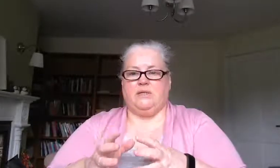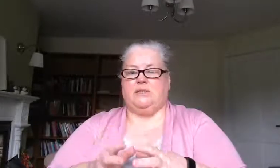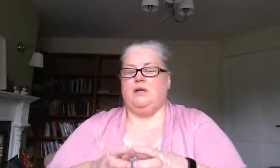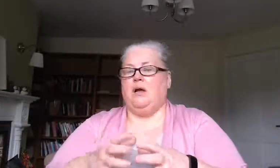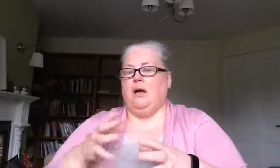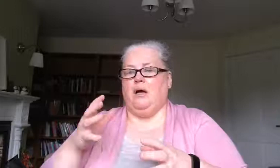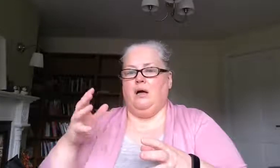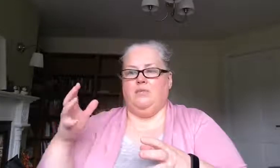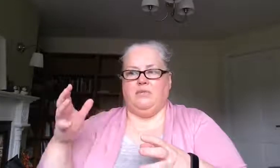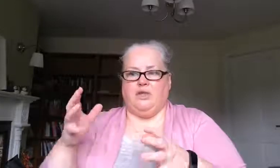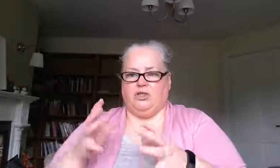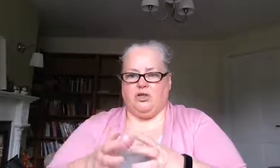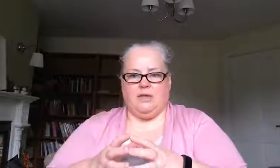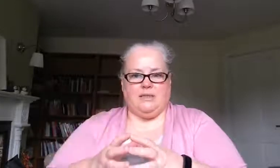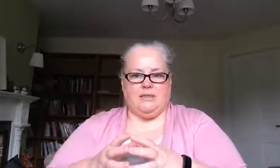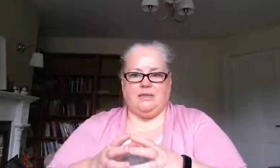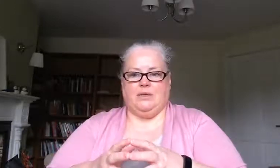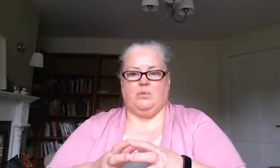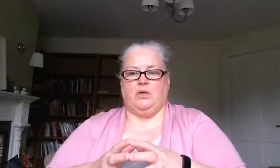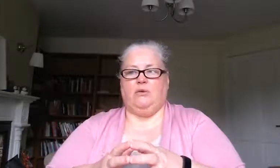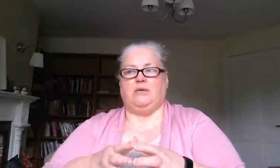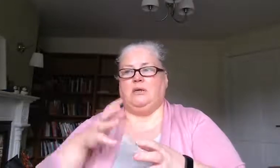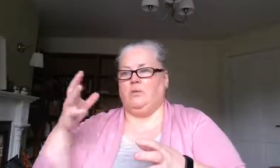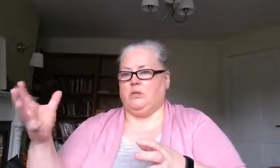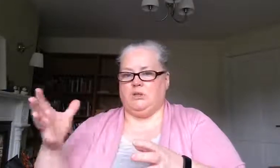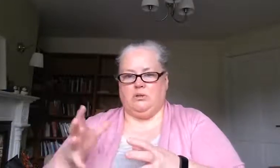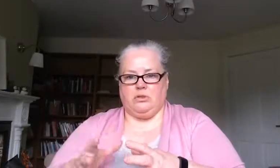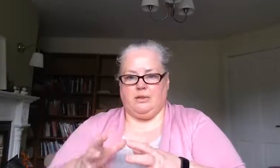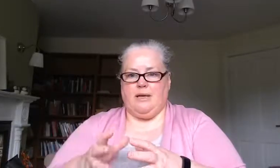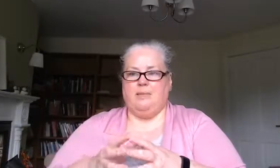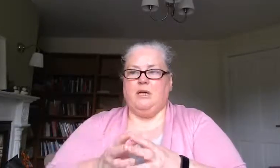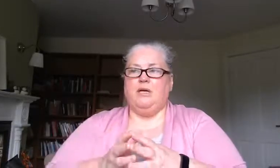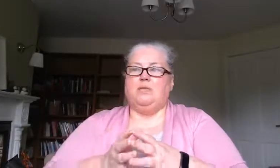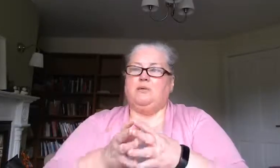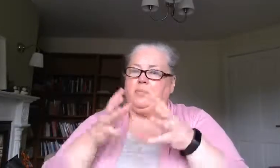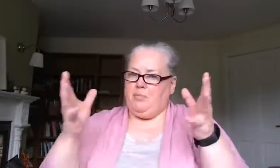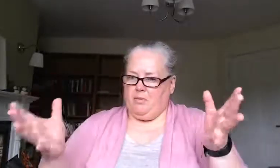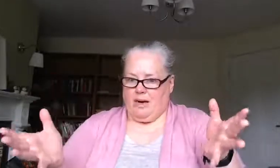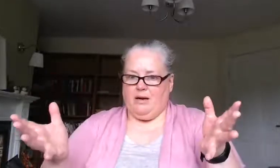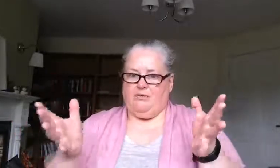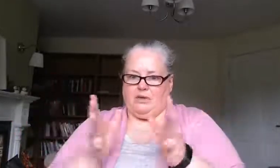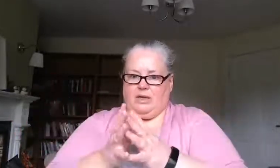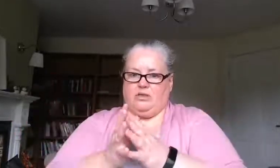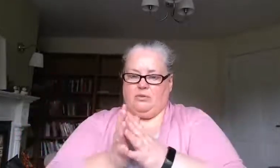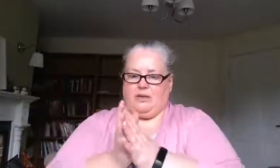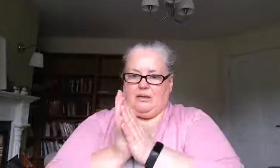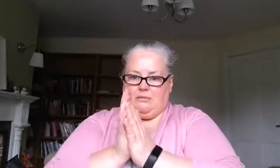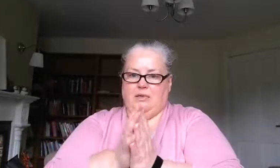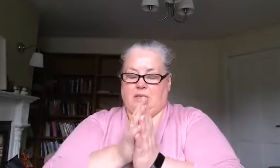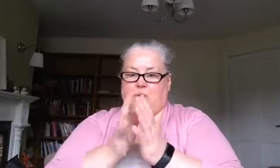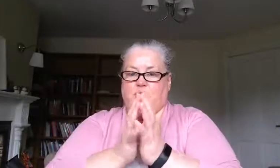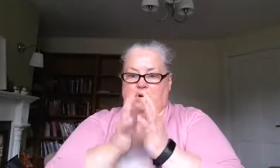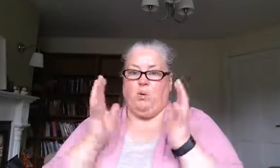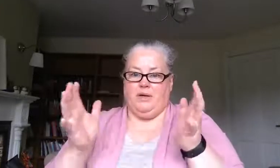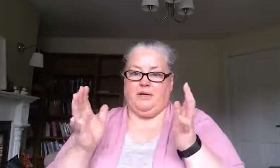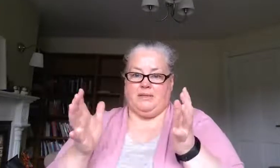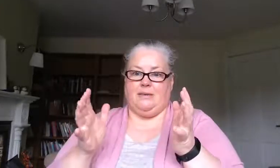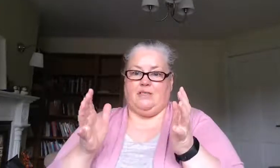um that the child has linked in with already they'll want to talk to them so be prepared for that you know that it's going to be quite extensive